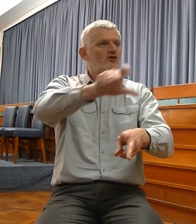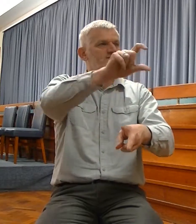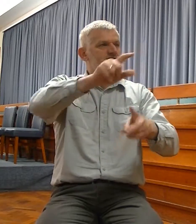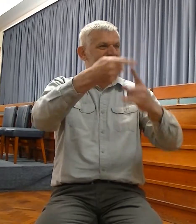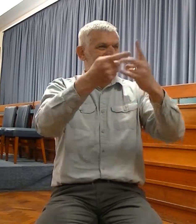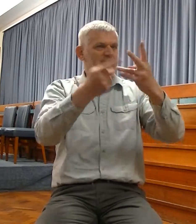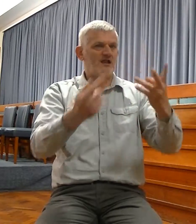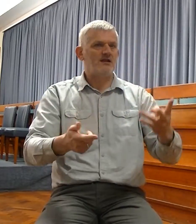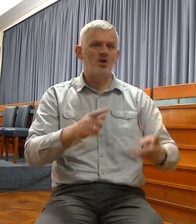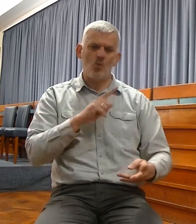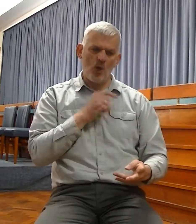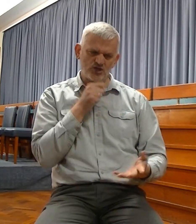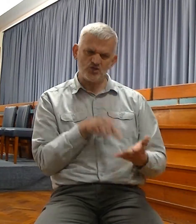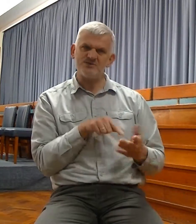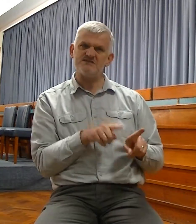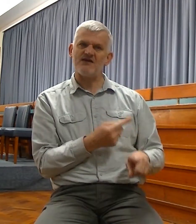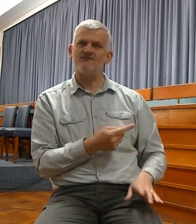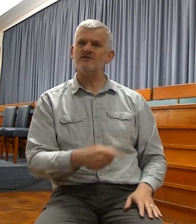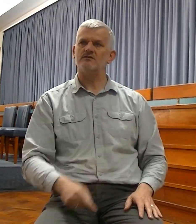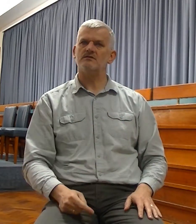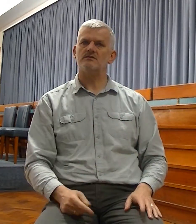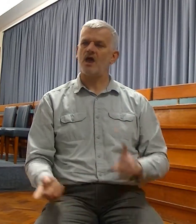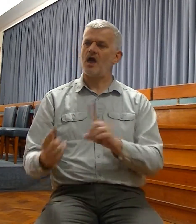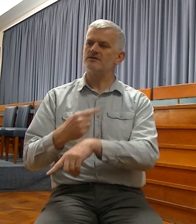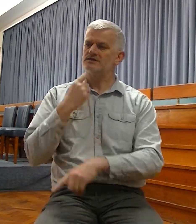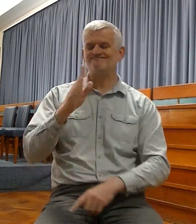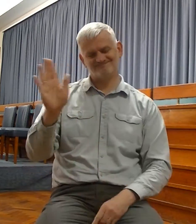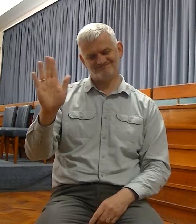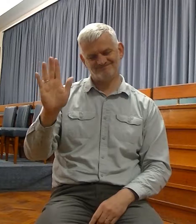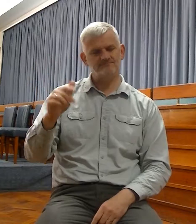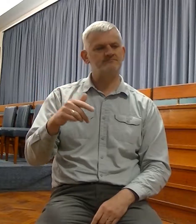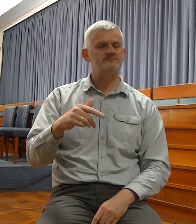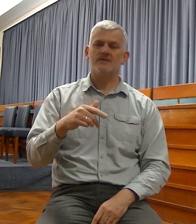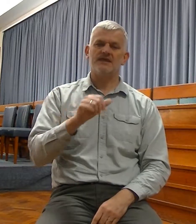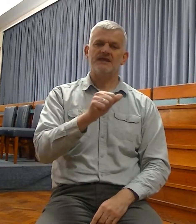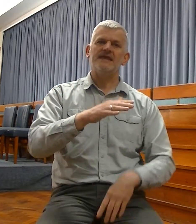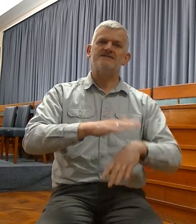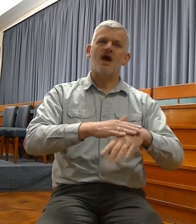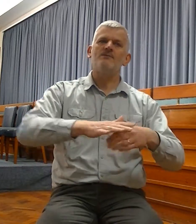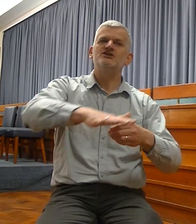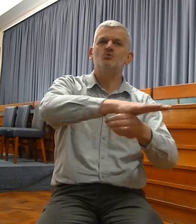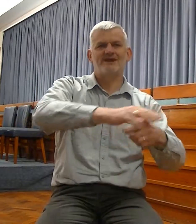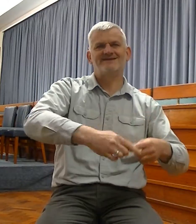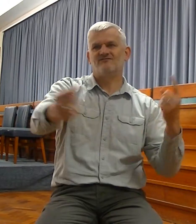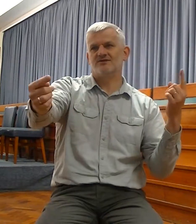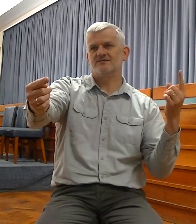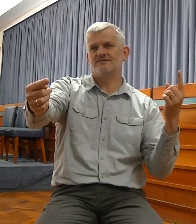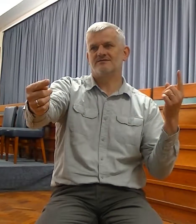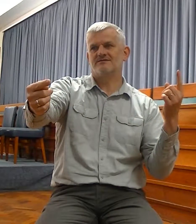they were prophesying were so different. In the time of Isaiah, Isaiah was inspired to tell this